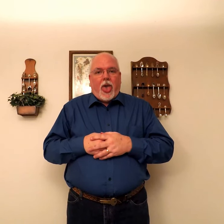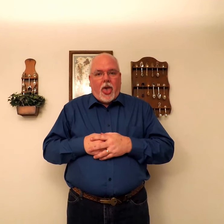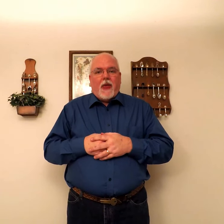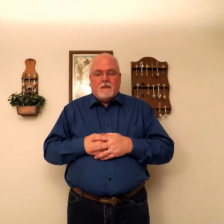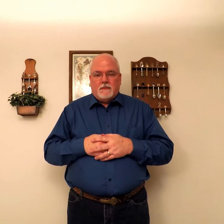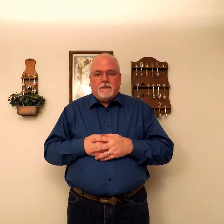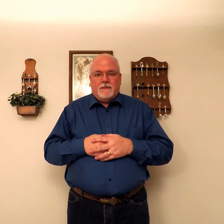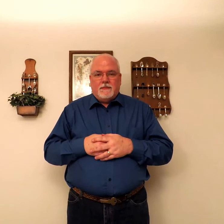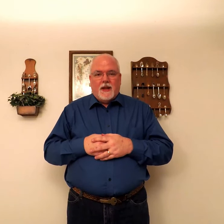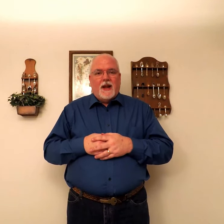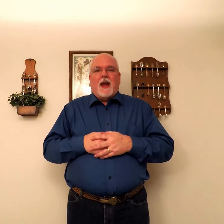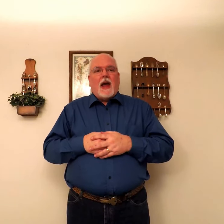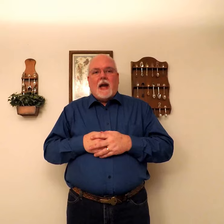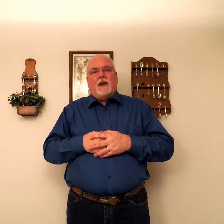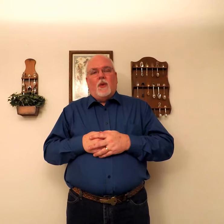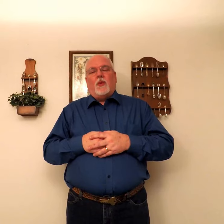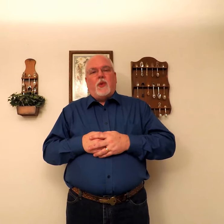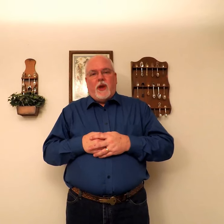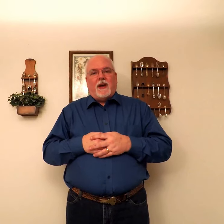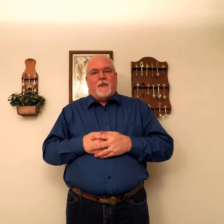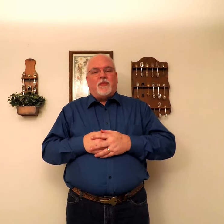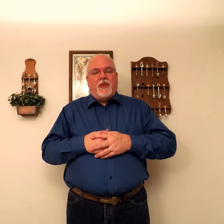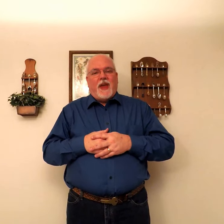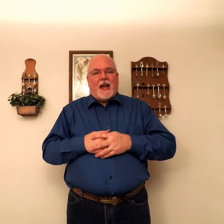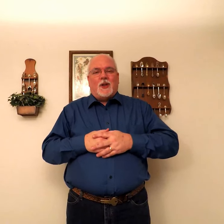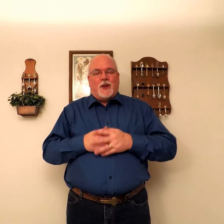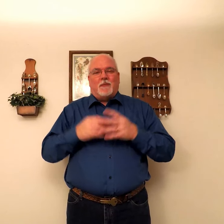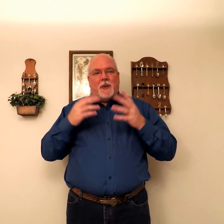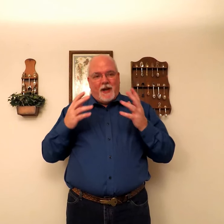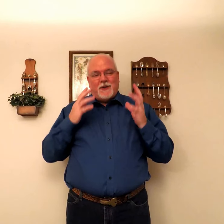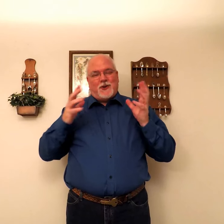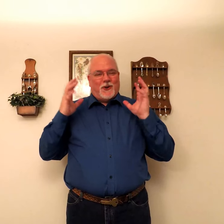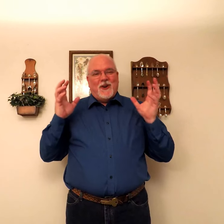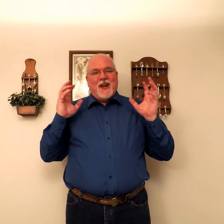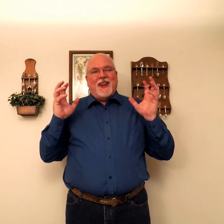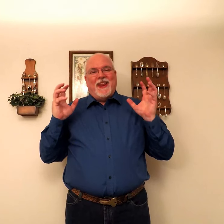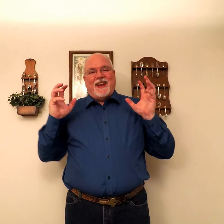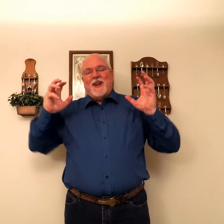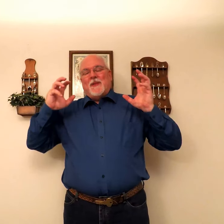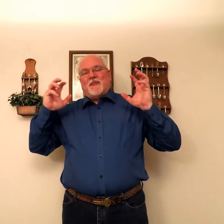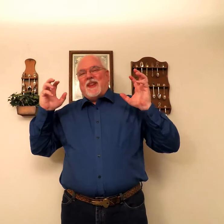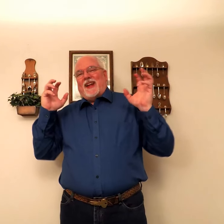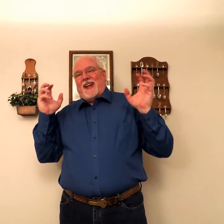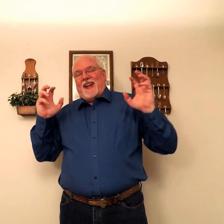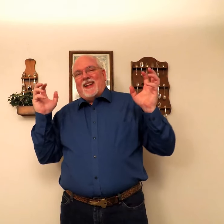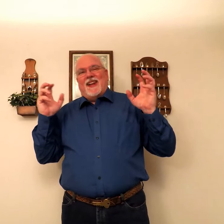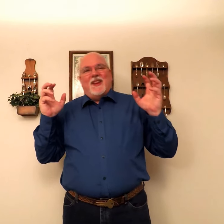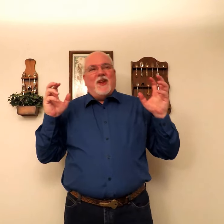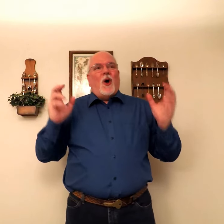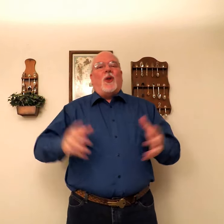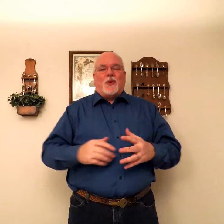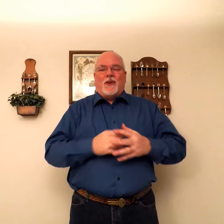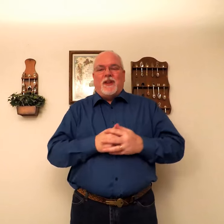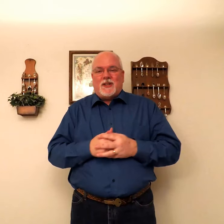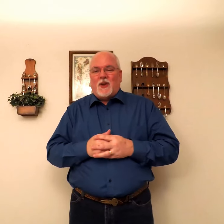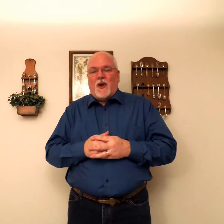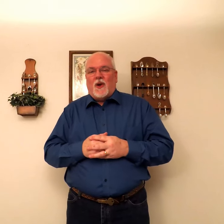ha, ha. I don't think that is the picture that the author of this song